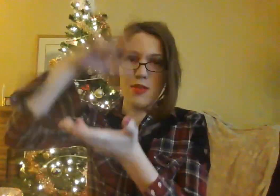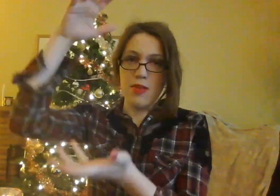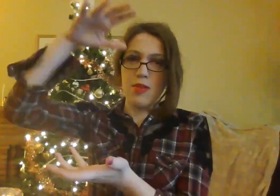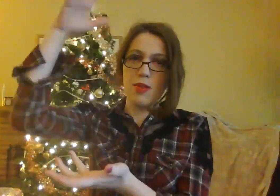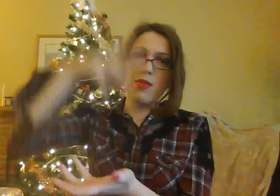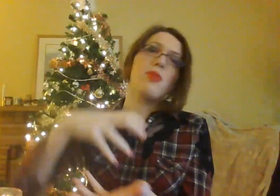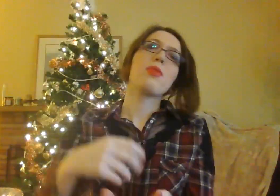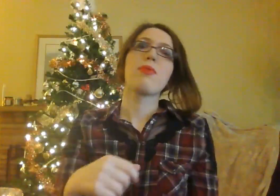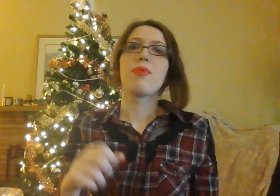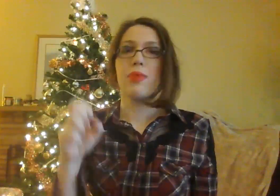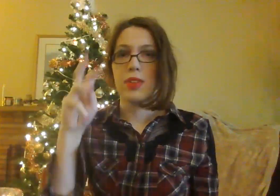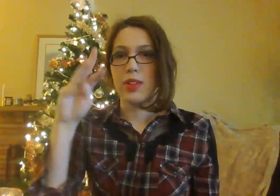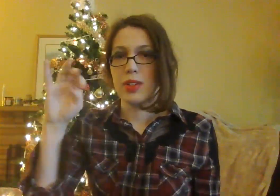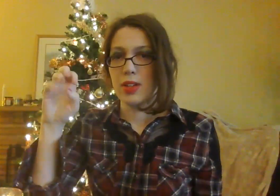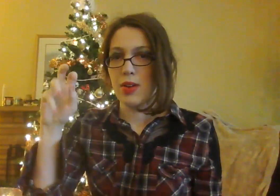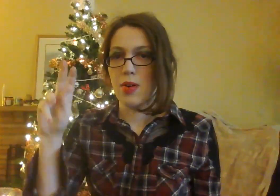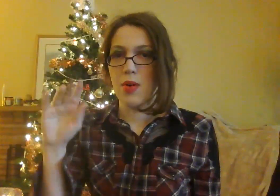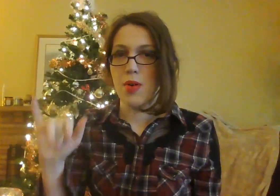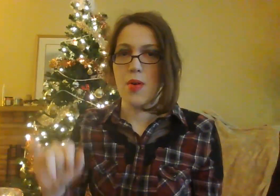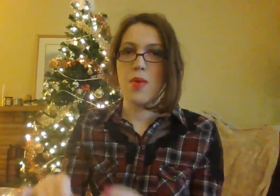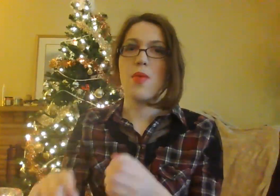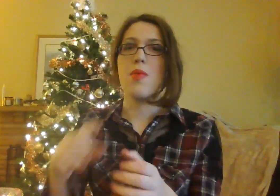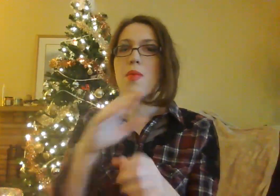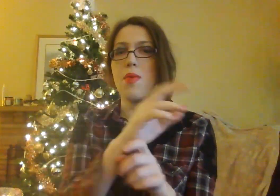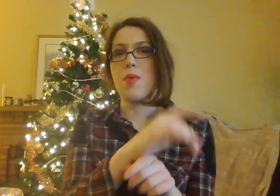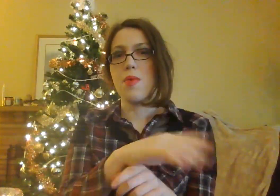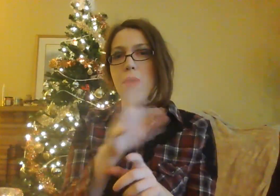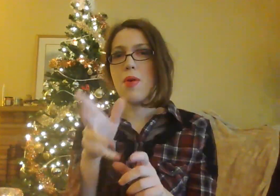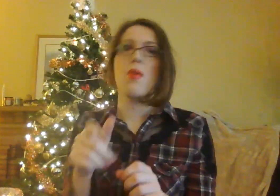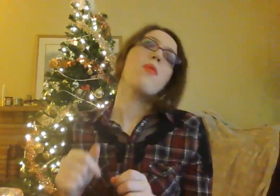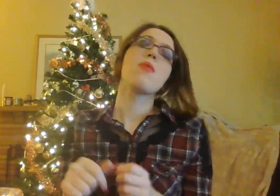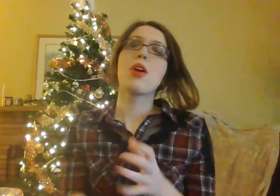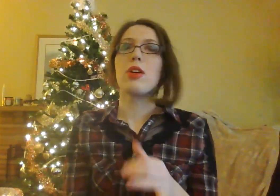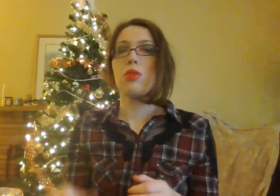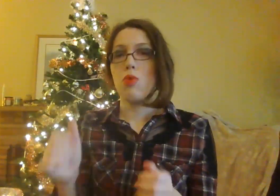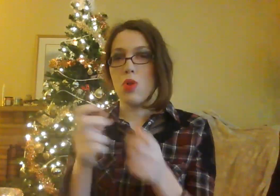toadstool sandwich. With arsenic sauce.